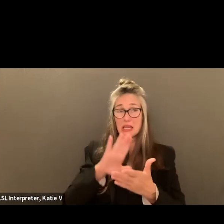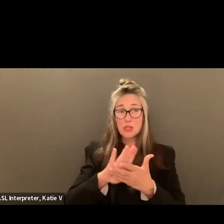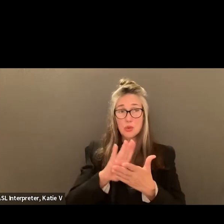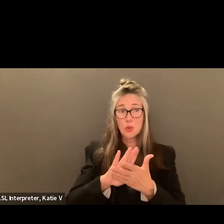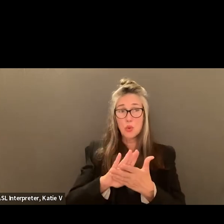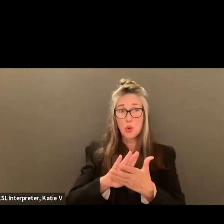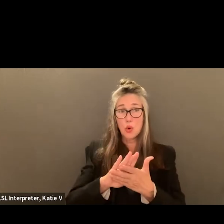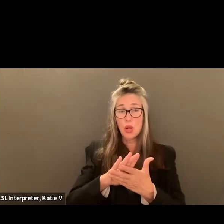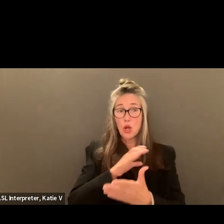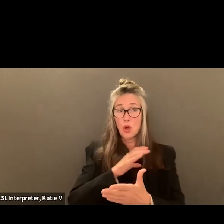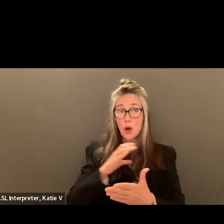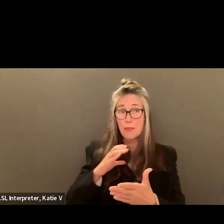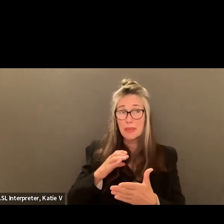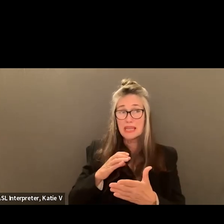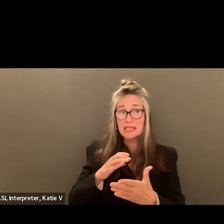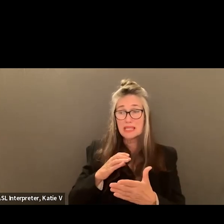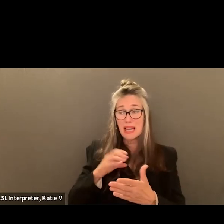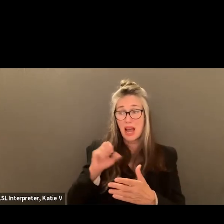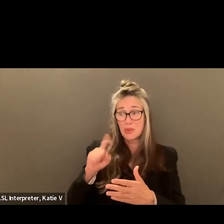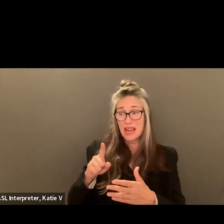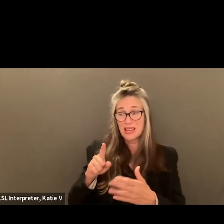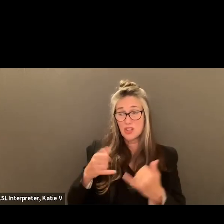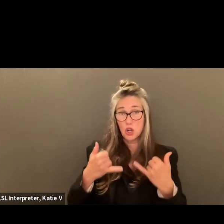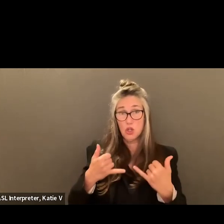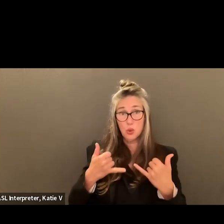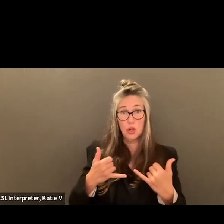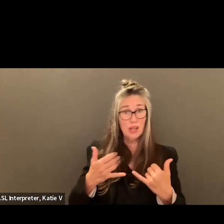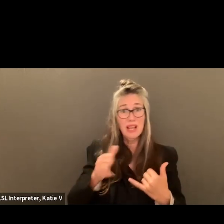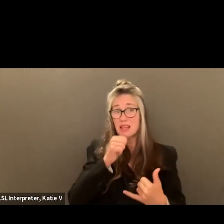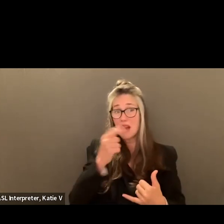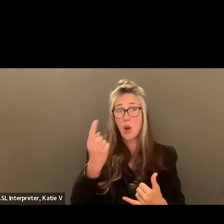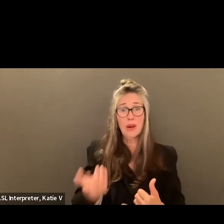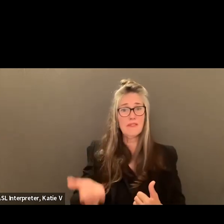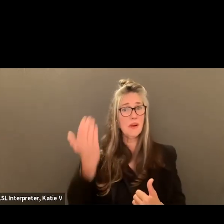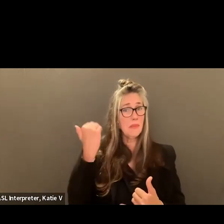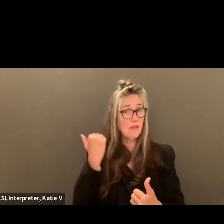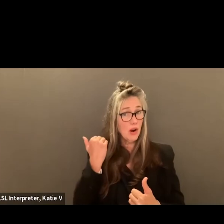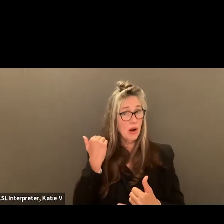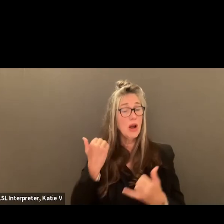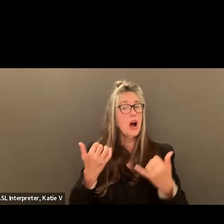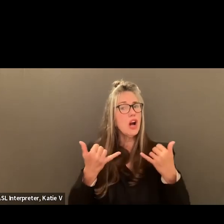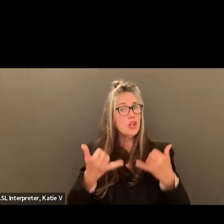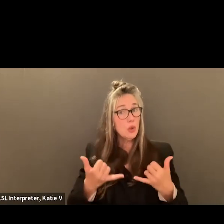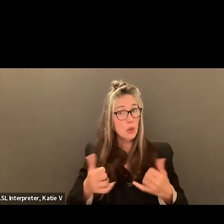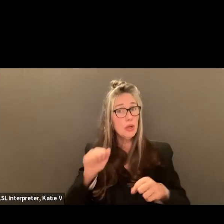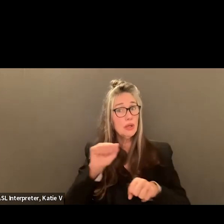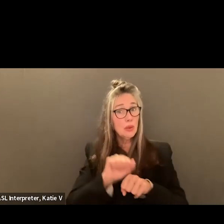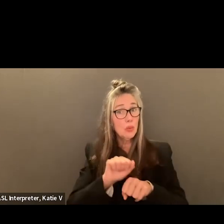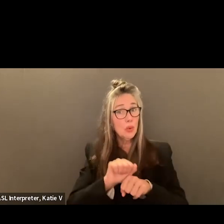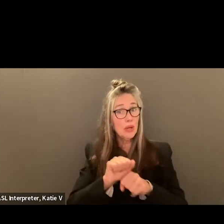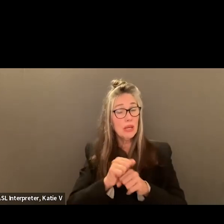as well? So you may have worked, but are you currently working on, you know, any school committees? Okay.